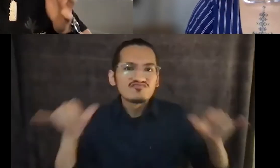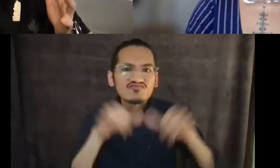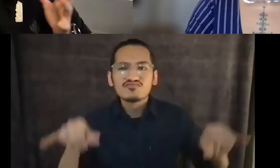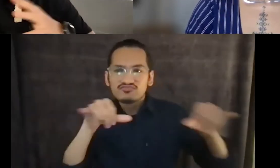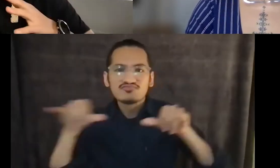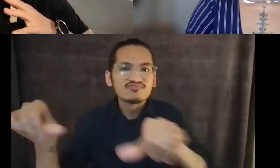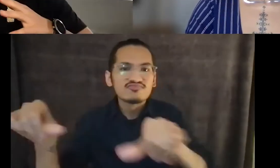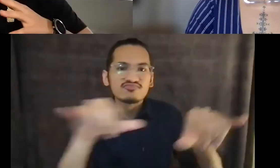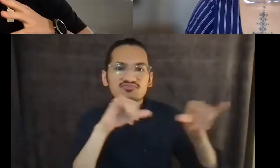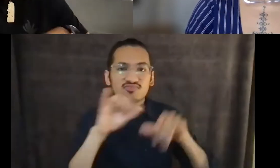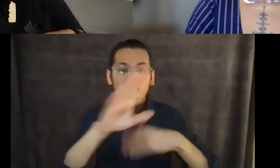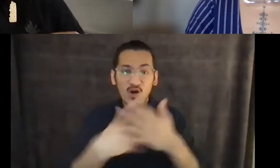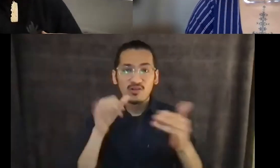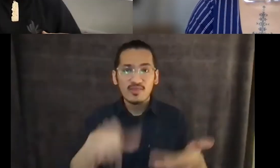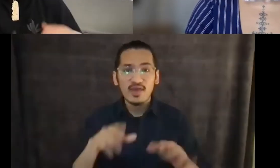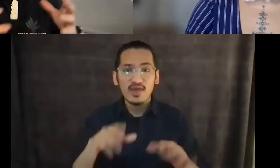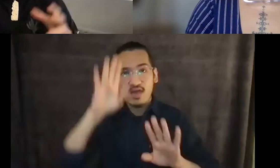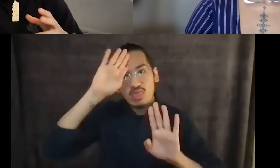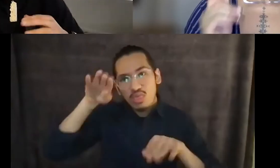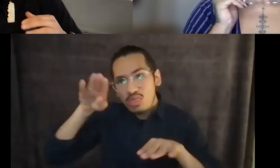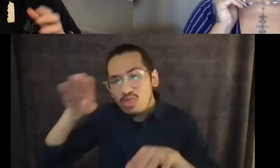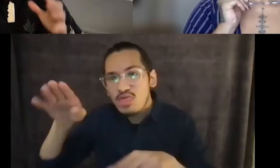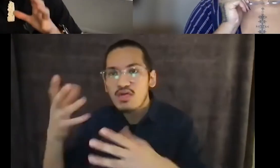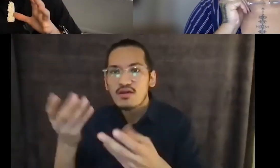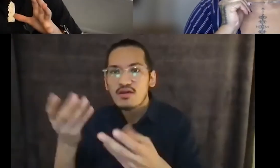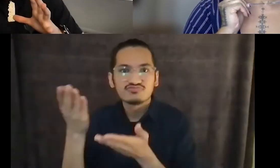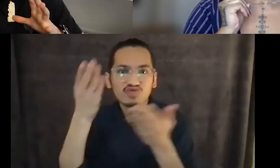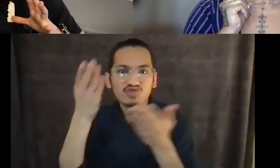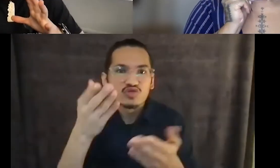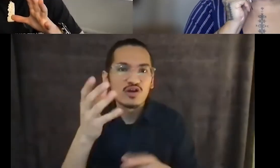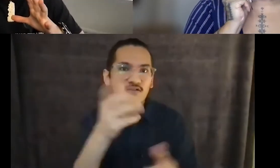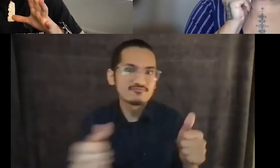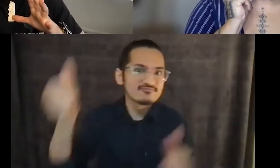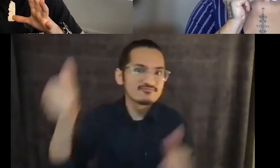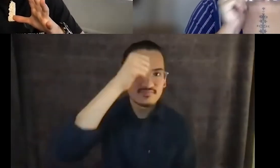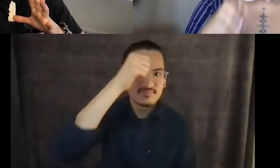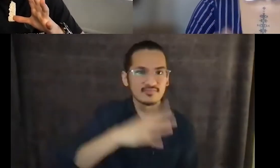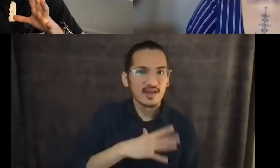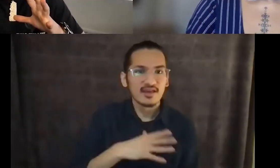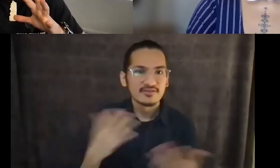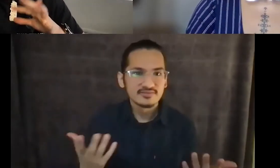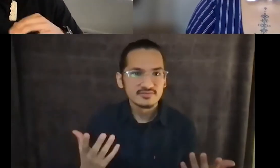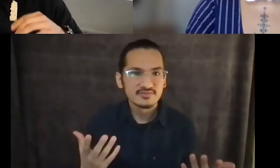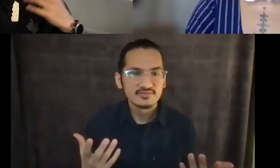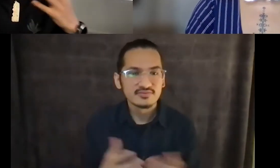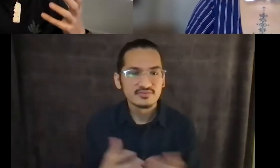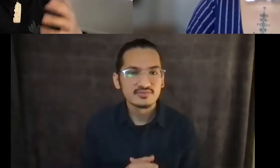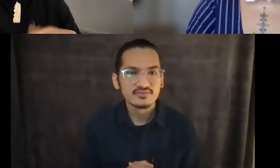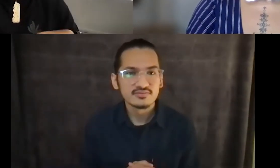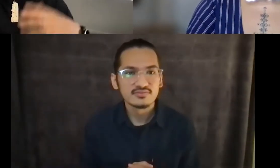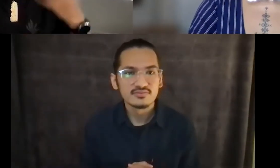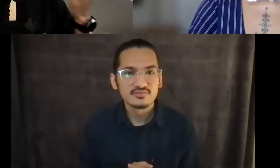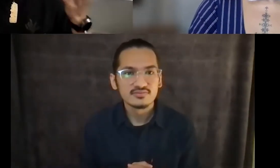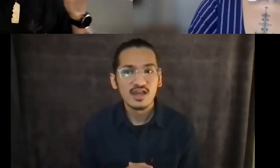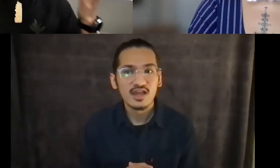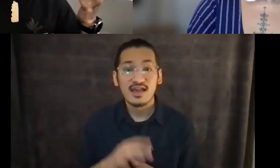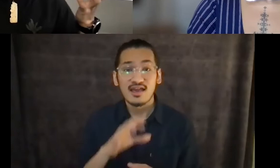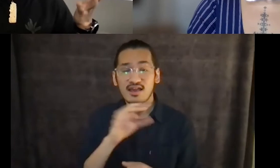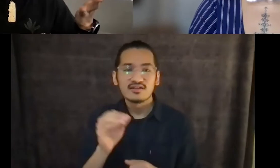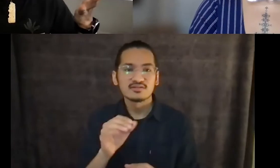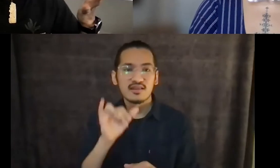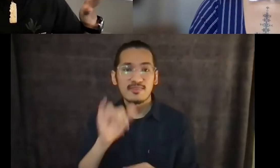that like real family, that virtuous family was only, um, was only allowed for like